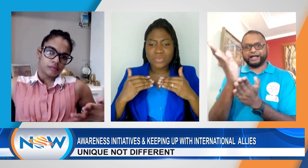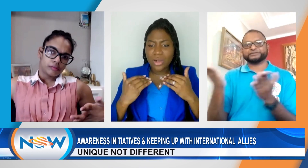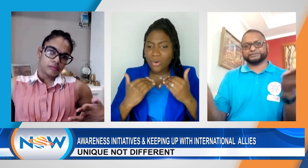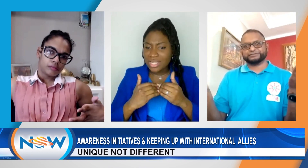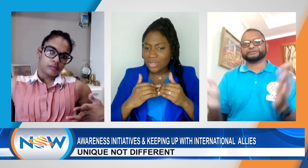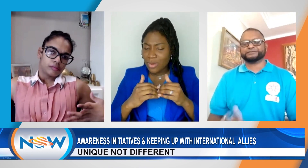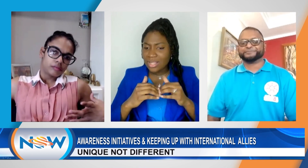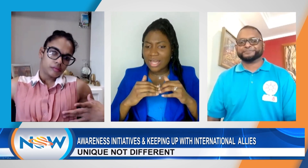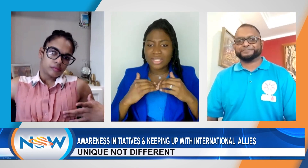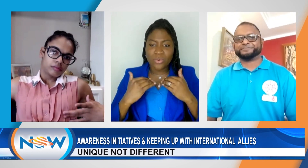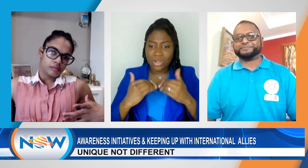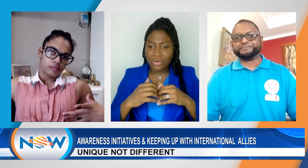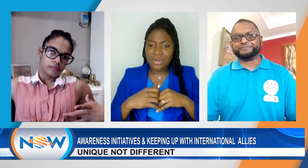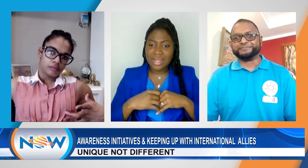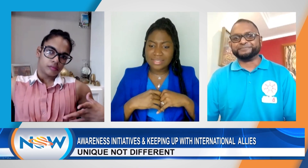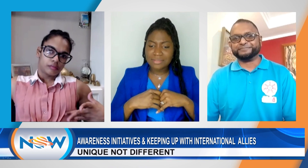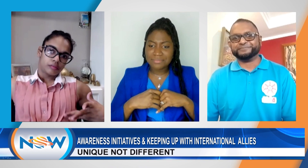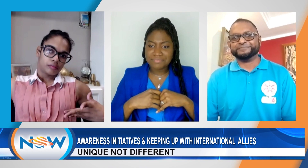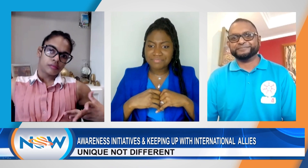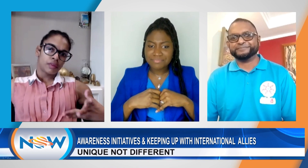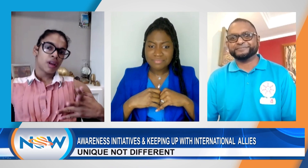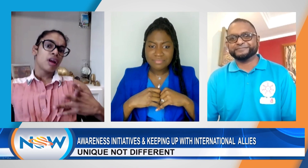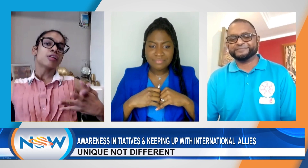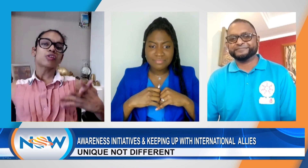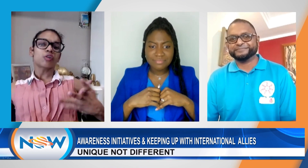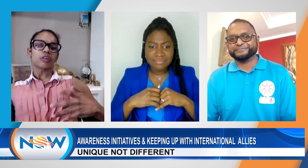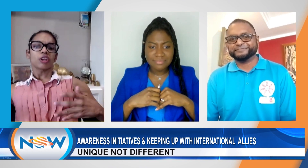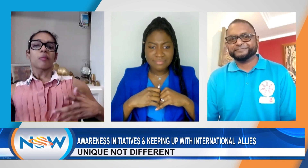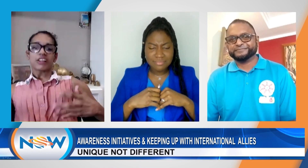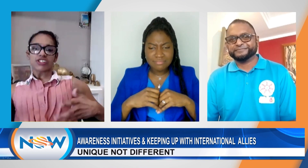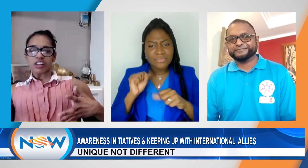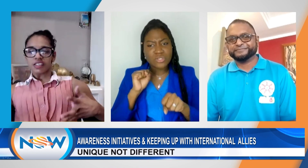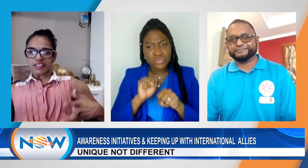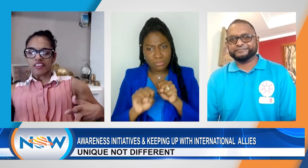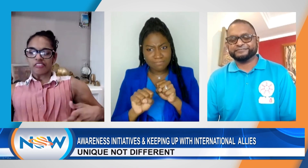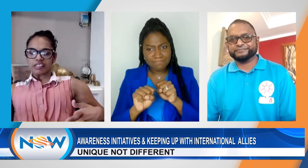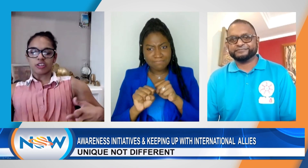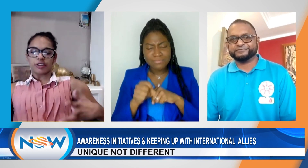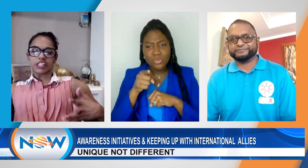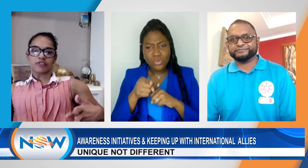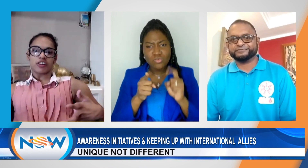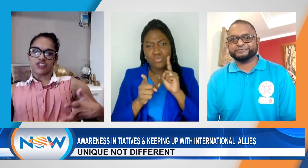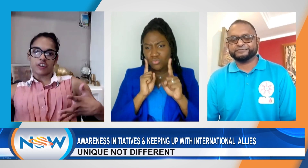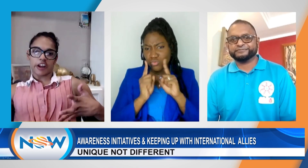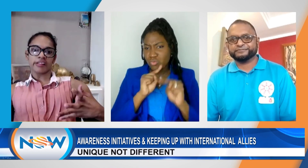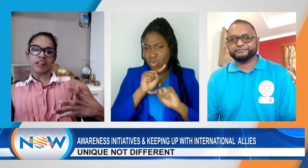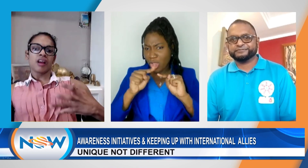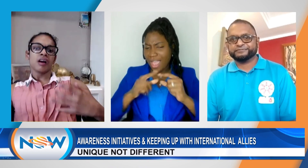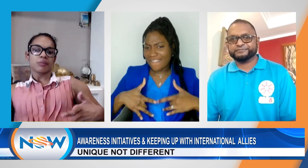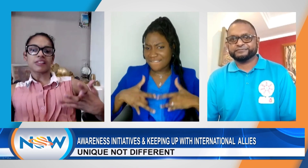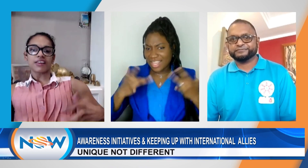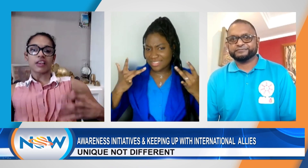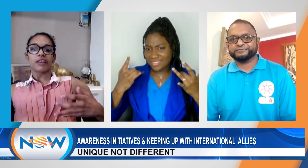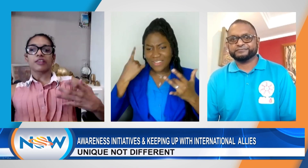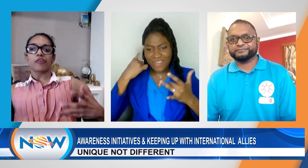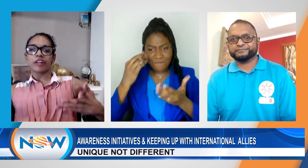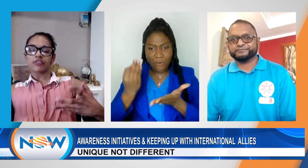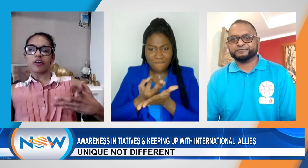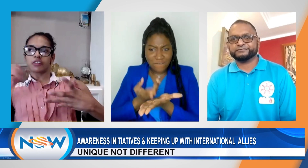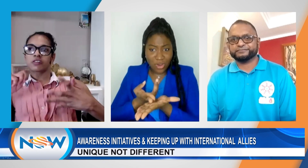we are all equal and it's all alright. So you mentioned certain events to raise funds, right? Particularly to raise funds.